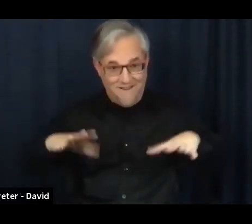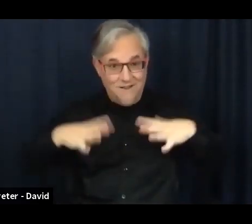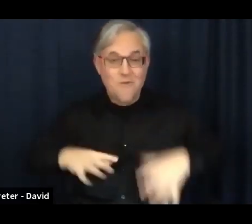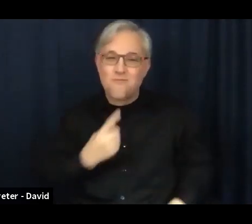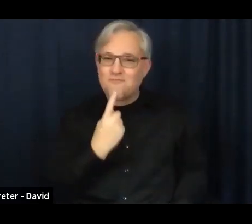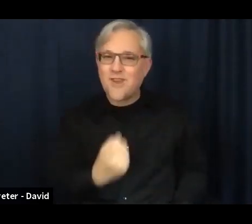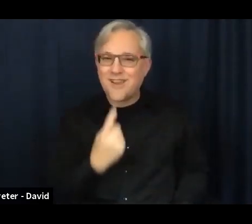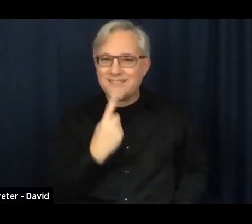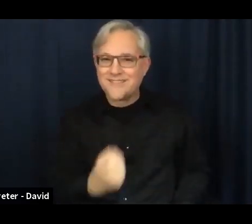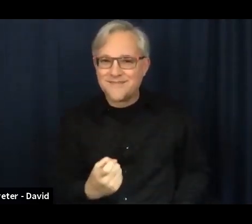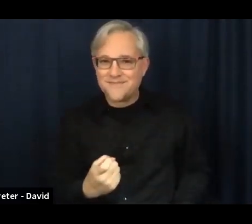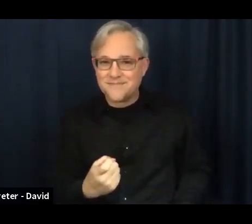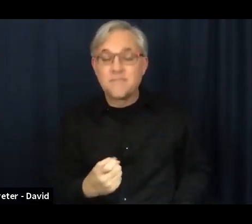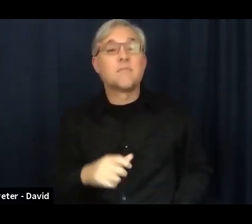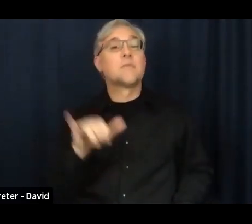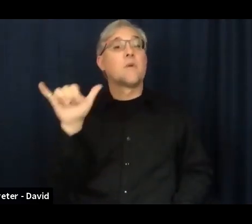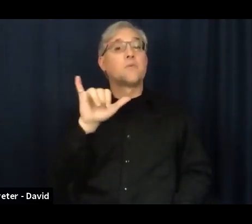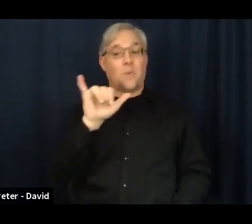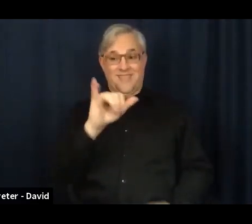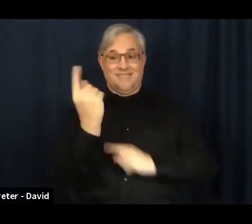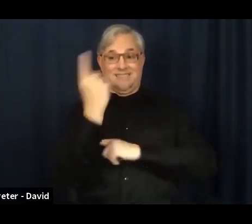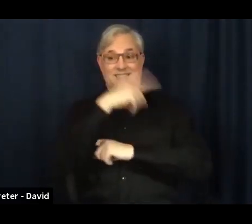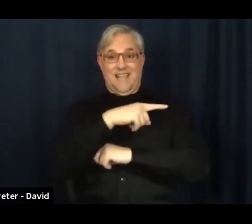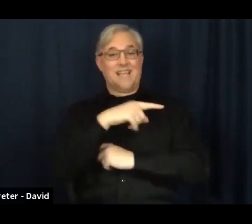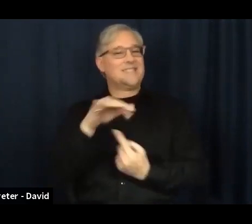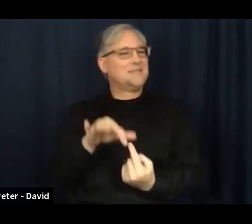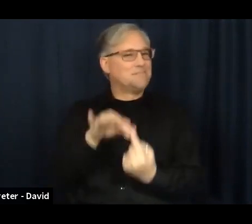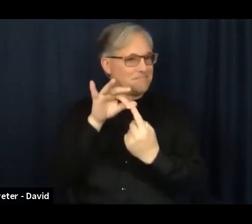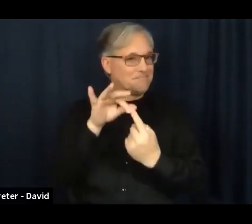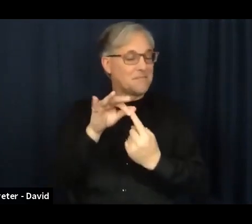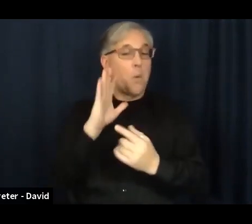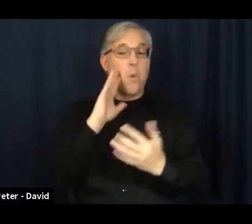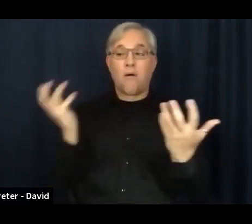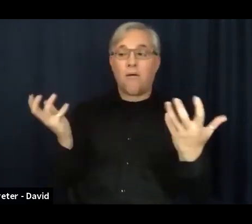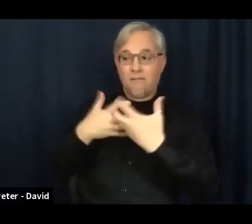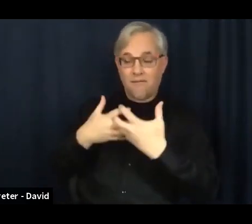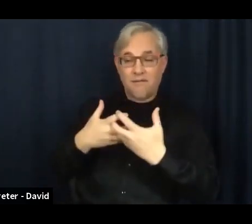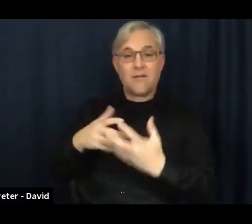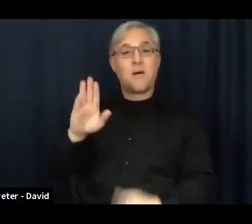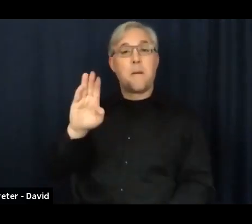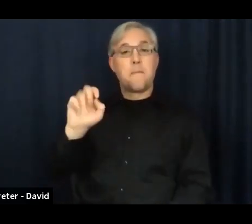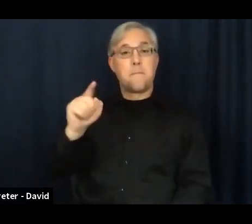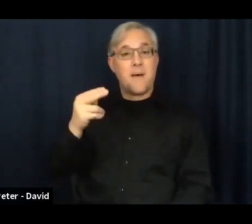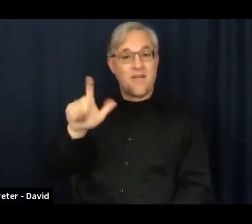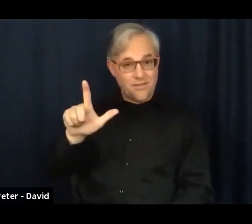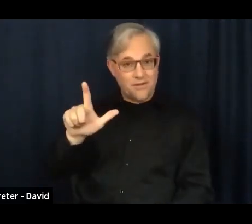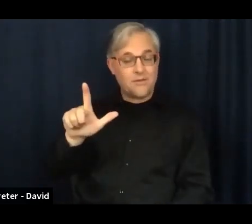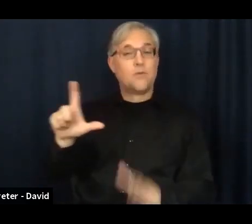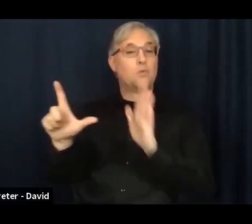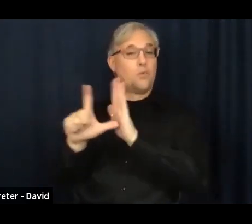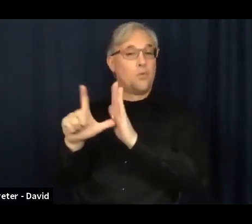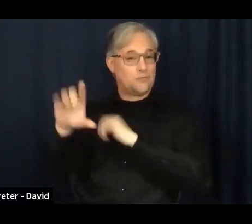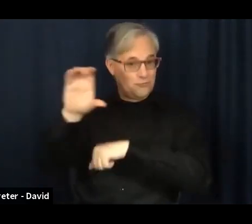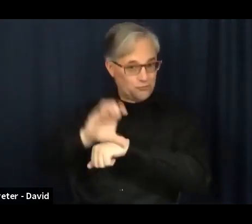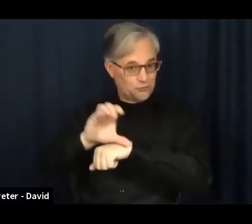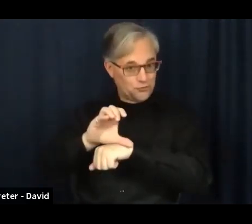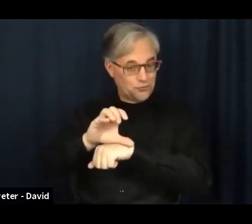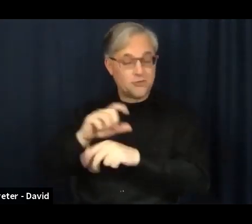that we're working with Bethel Lutheran Church and Hope Lutheran Church for this worship